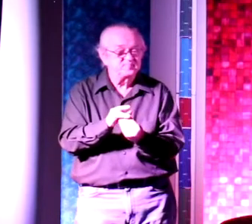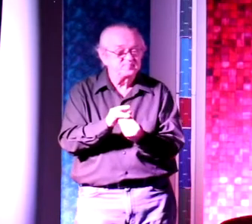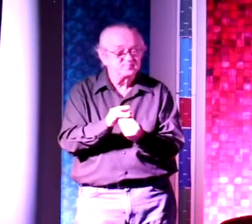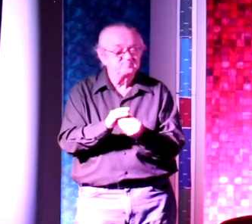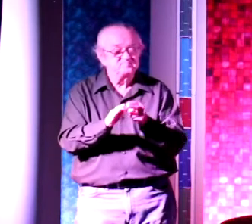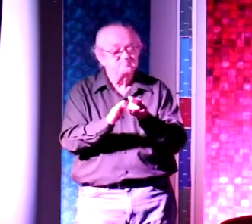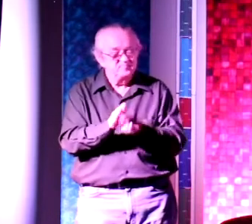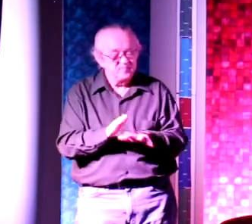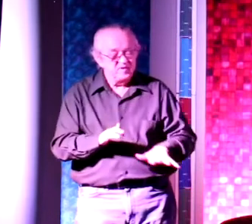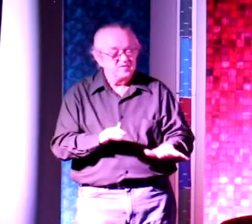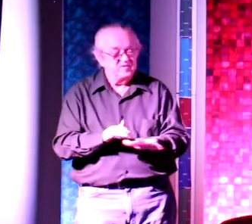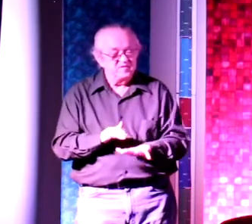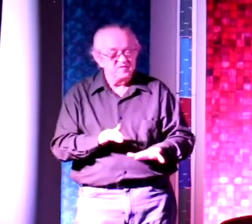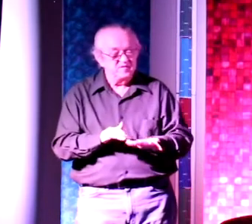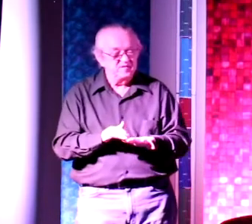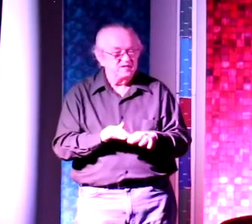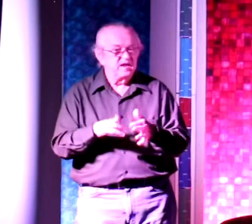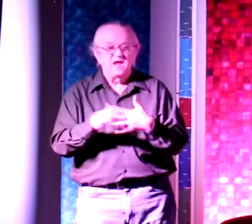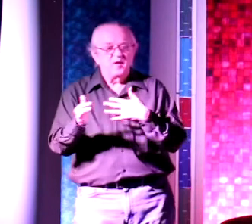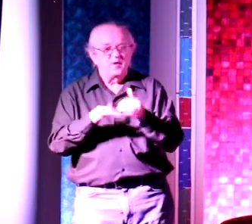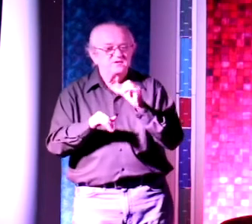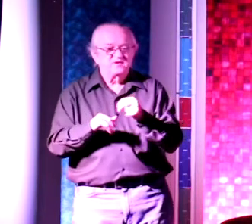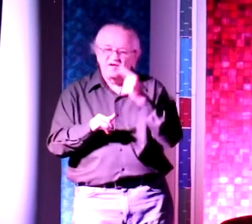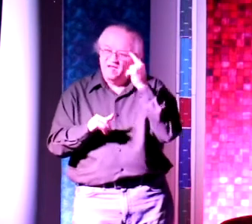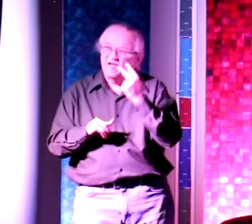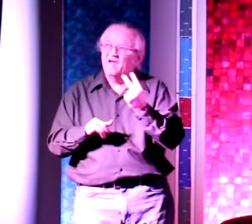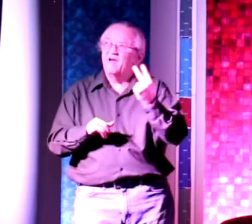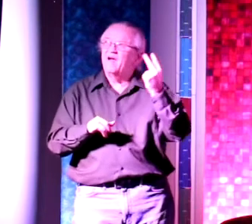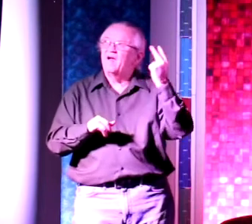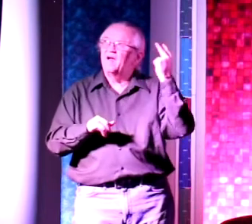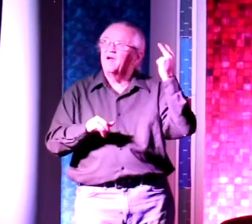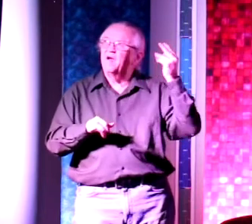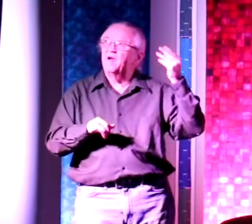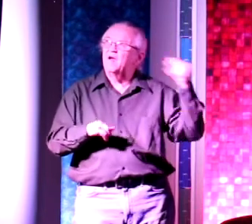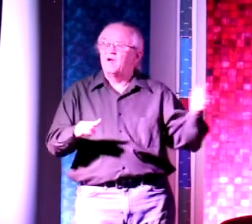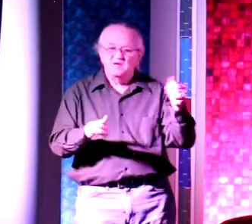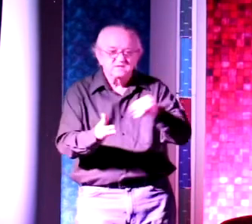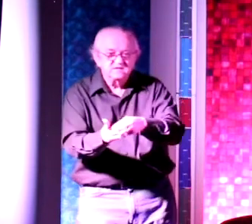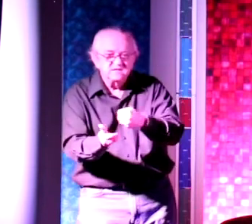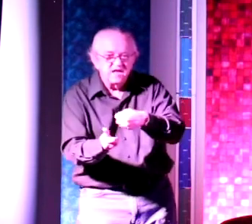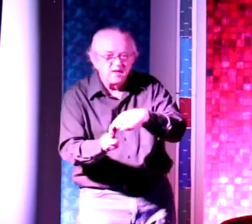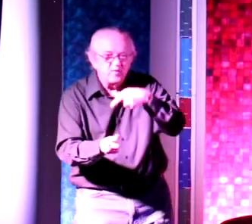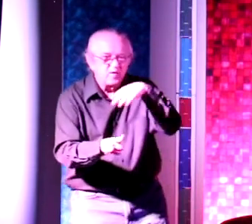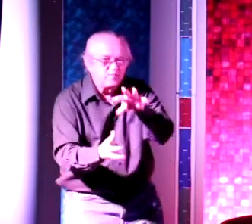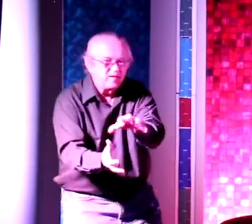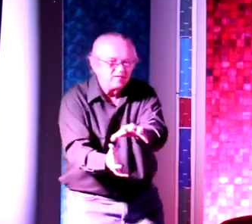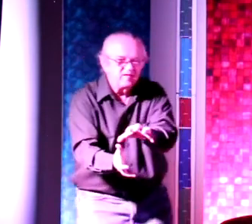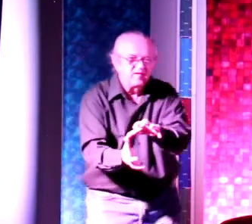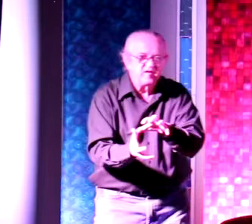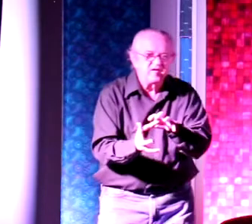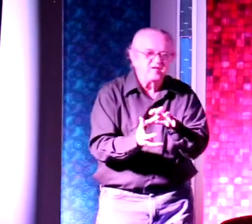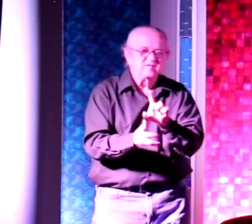And at that moment, John's attention was brought back to the field as that quarterback took that ball from center and backed away